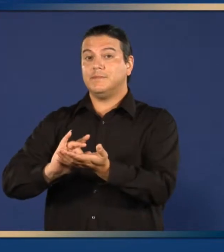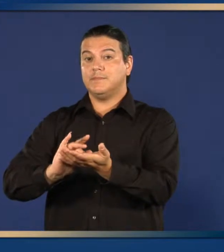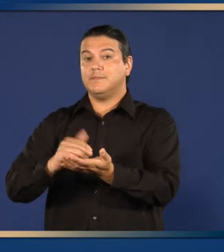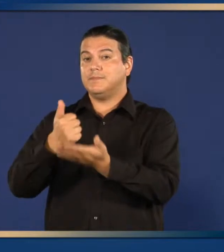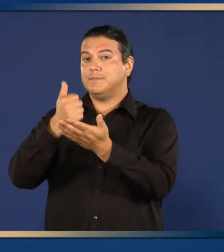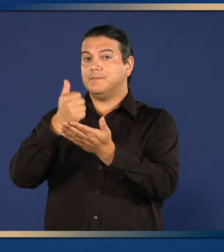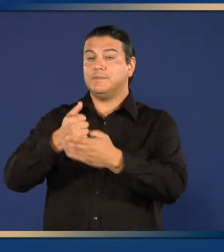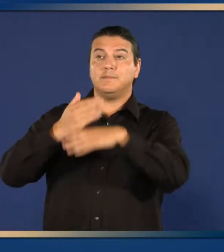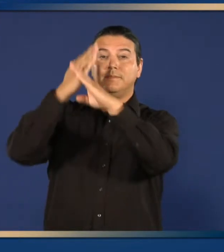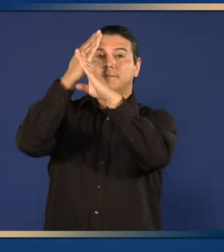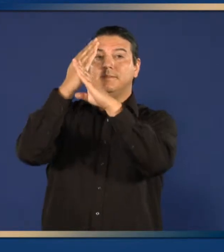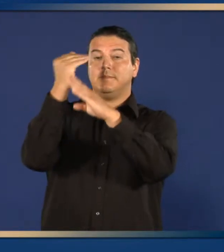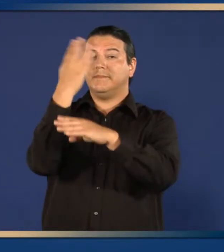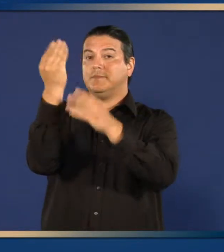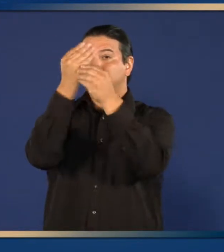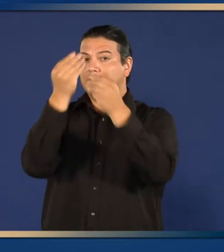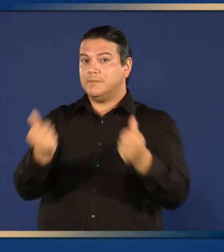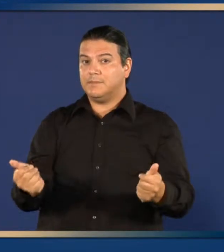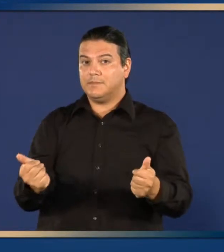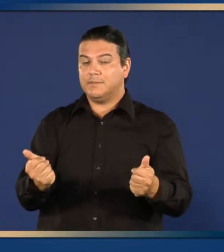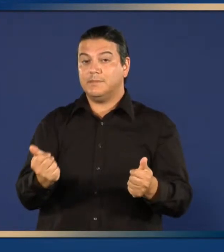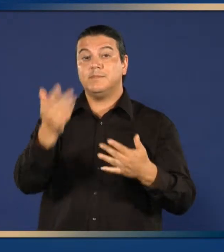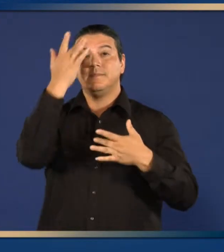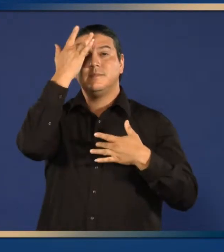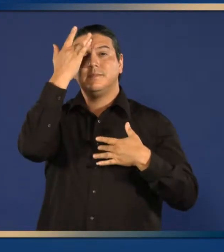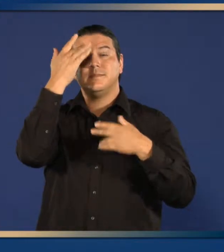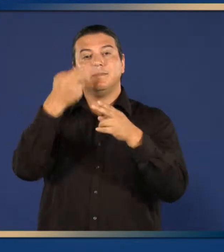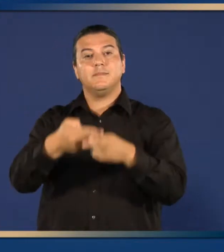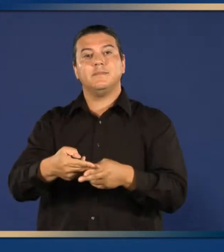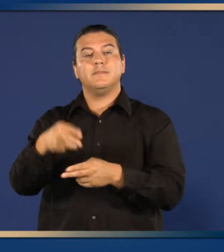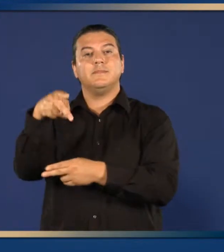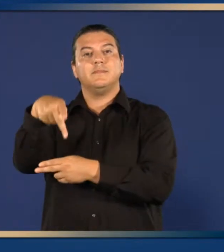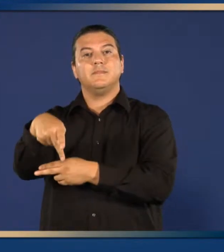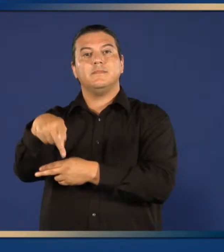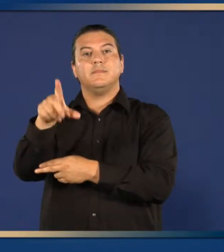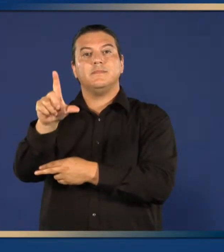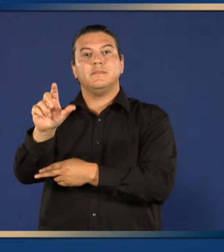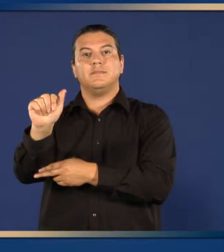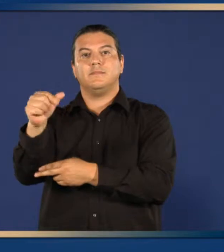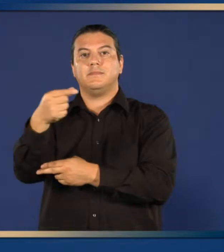This drug treats plague.